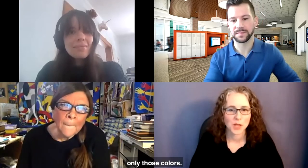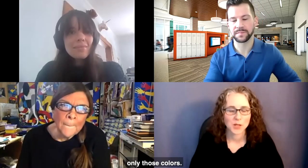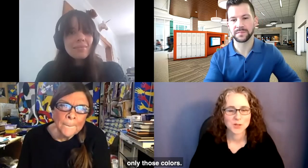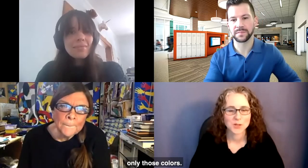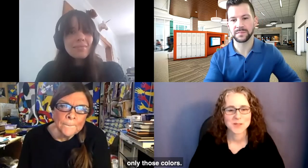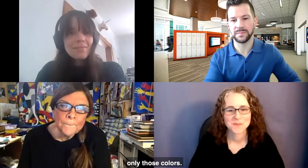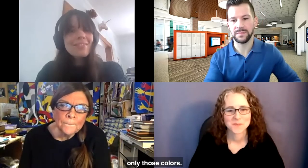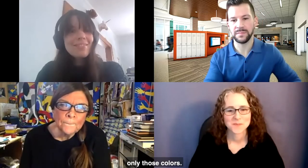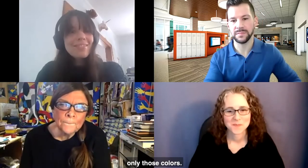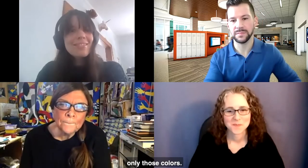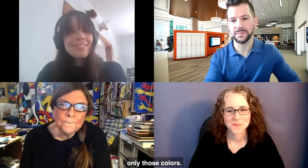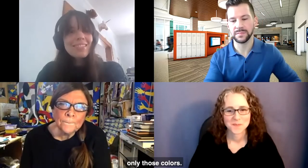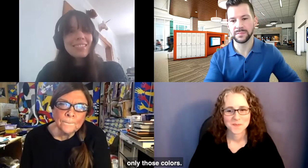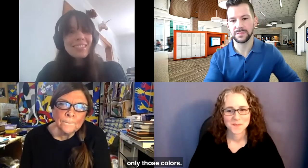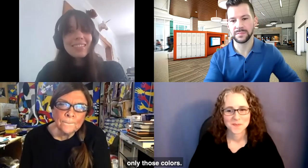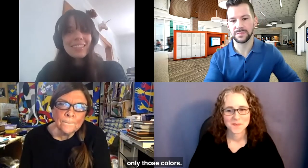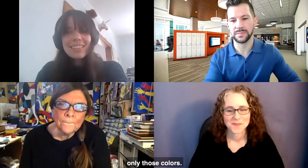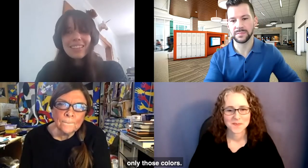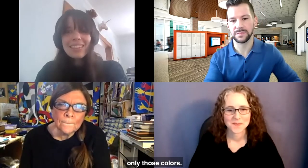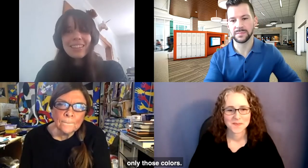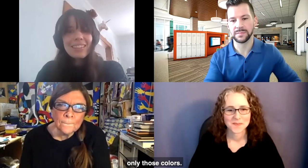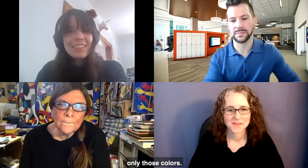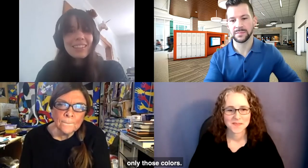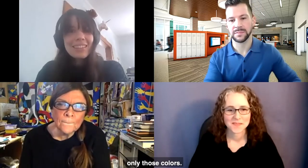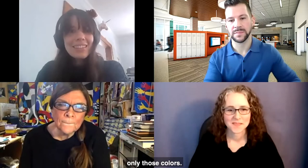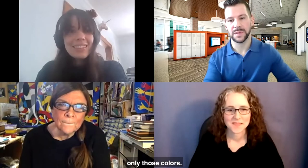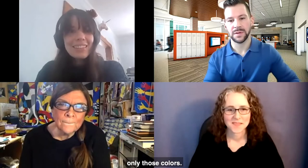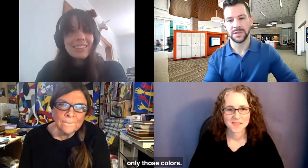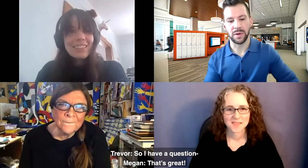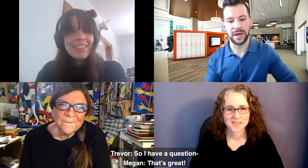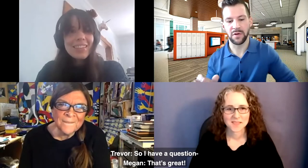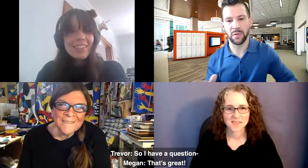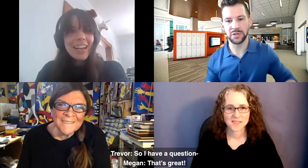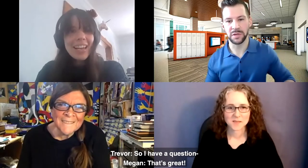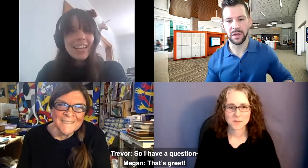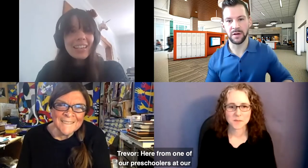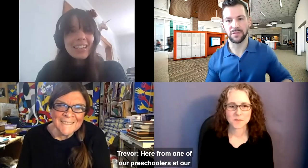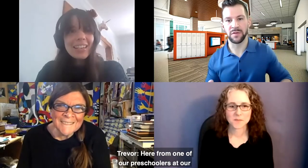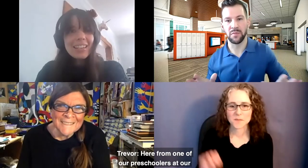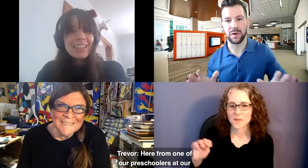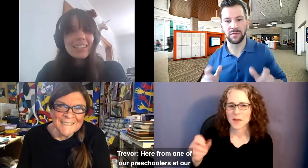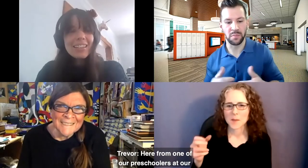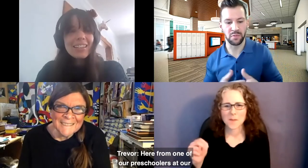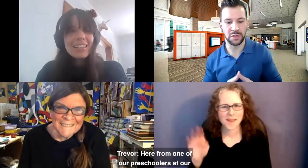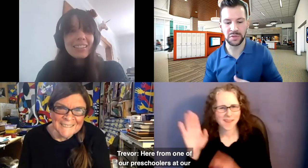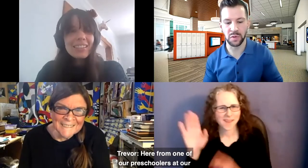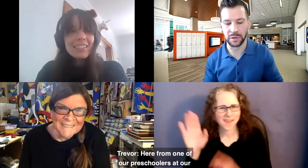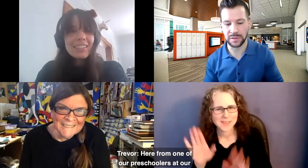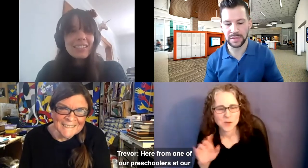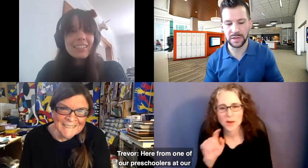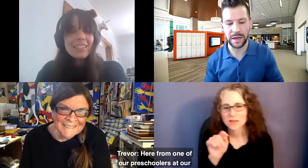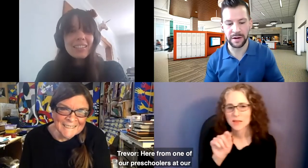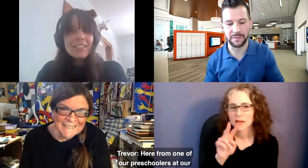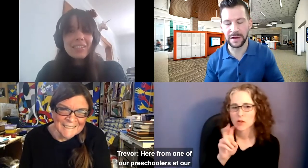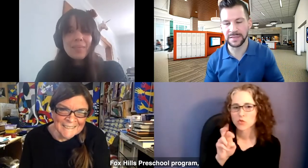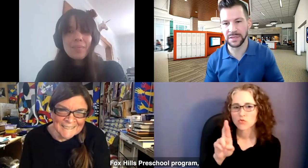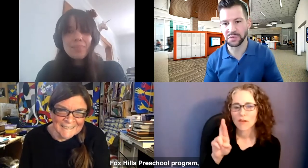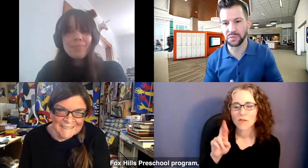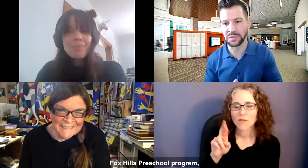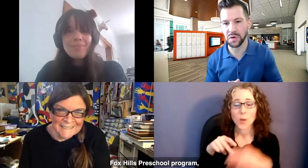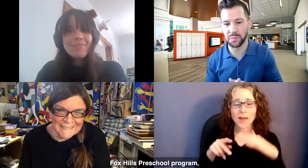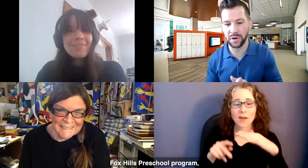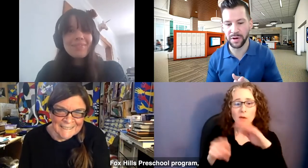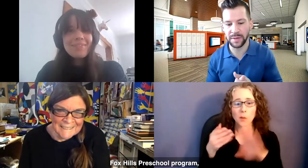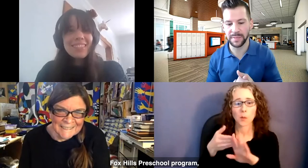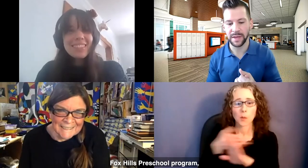those colors. Trevor and Megan respond. So I have a question here from one of our preschoolers at our Fox